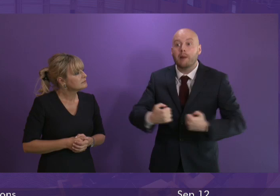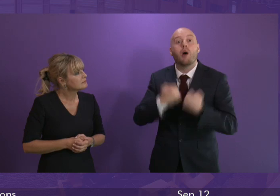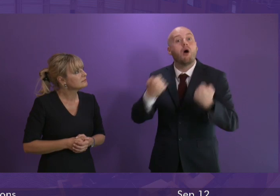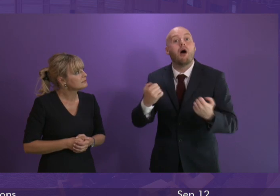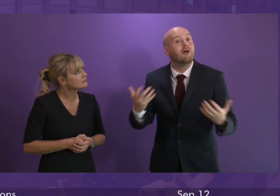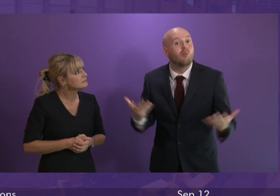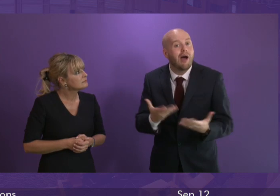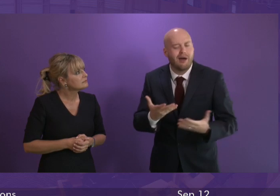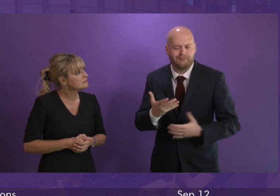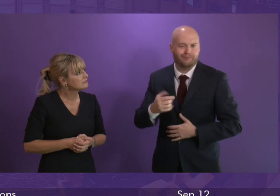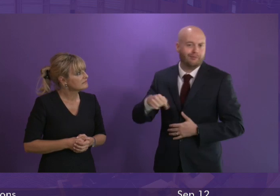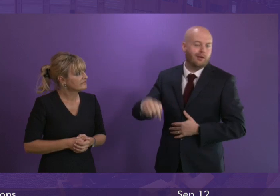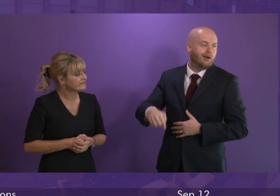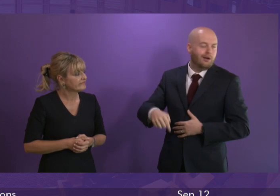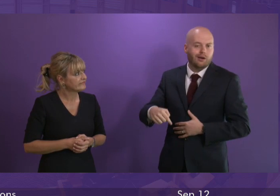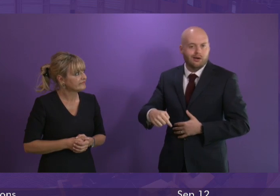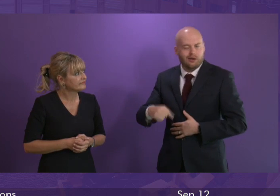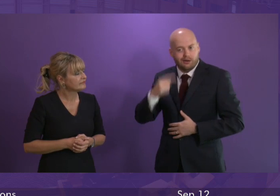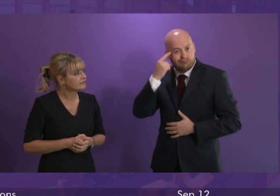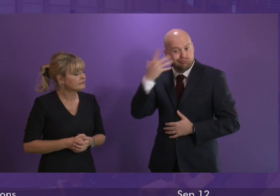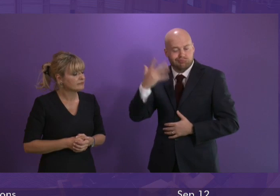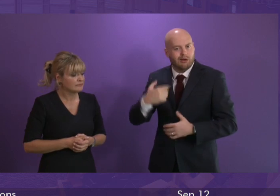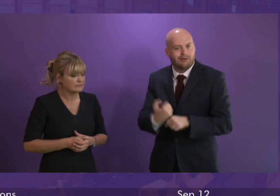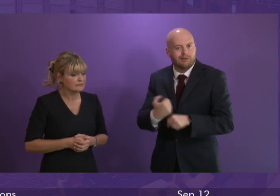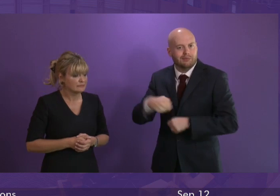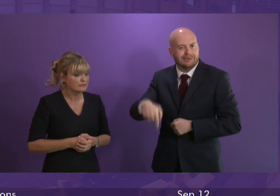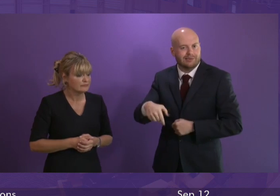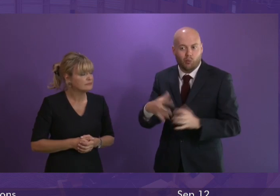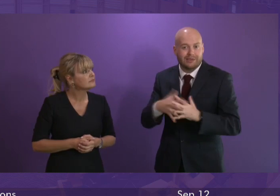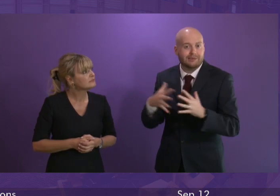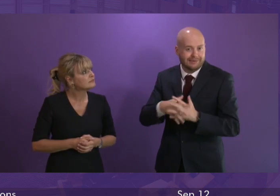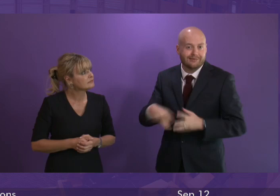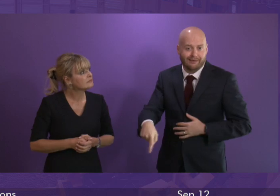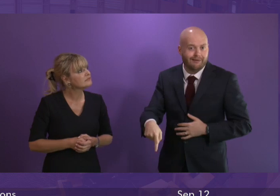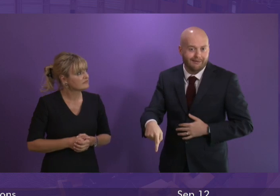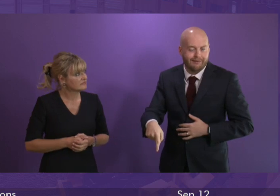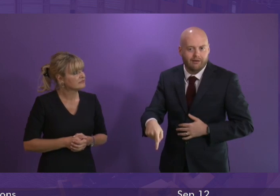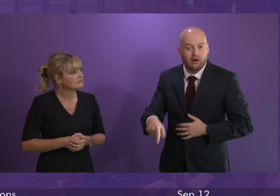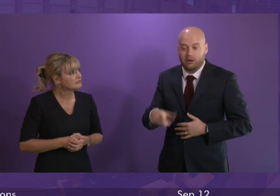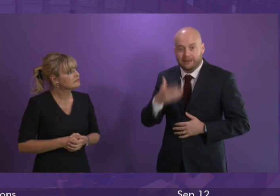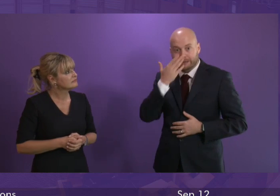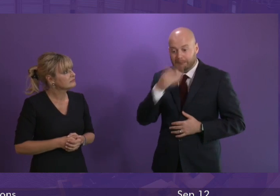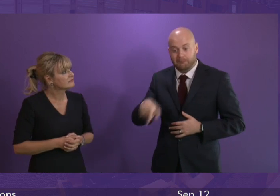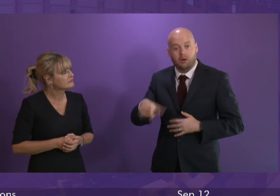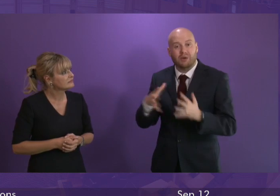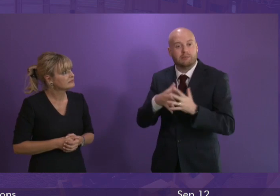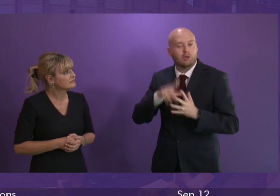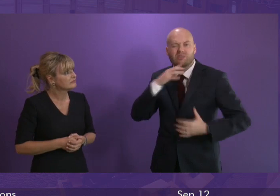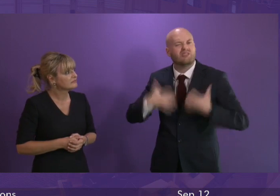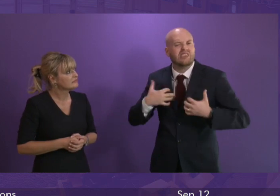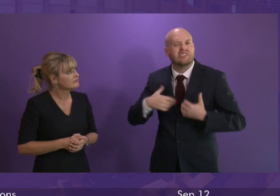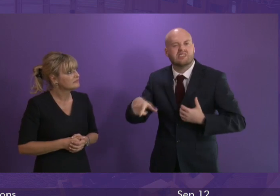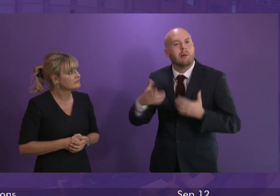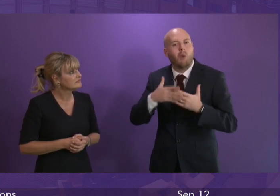of an incompetent and uncaring government at Westminster which is entirely distracted with Brexit chaos